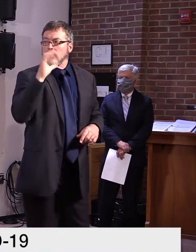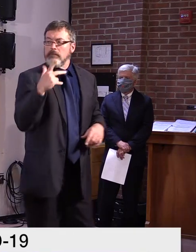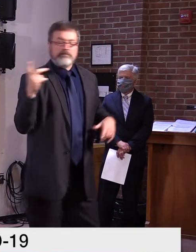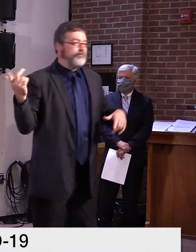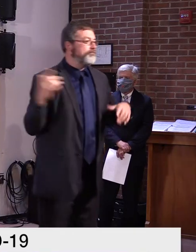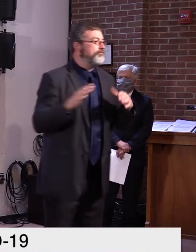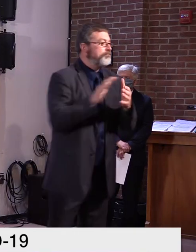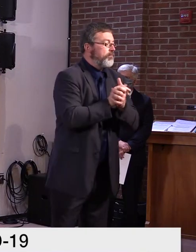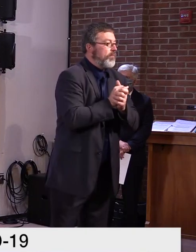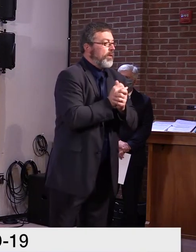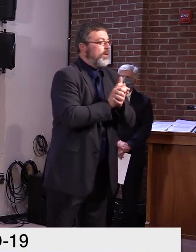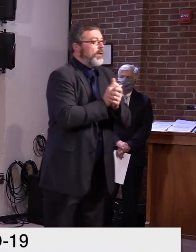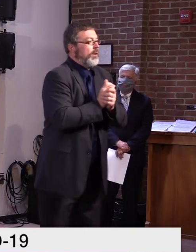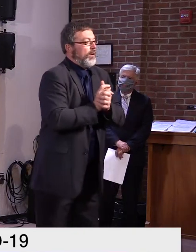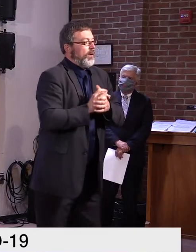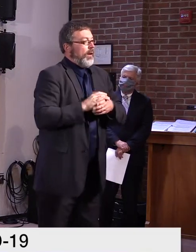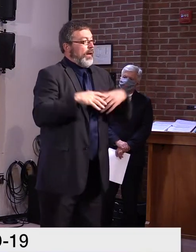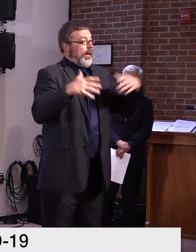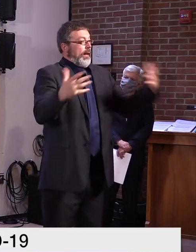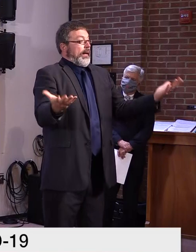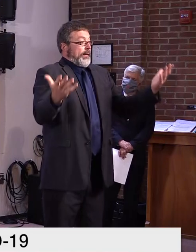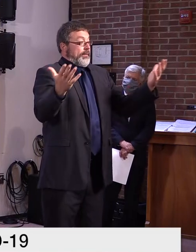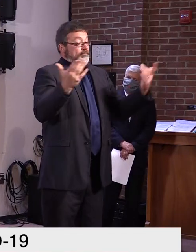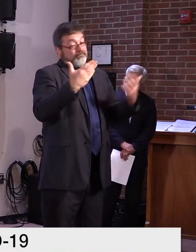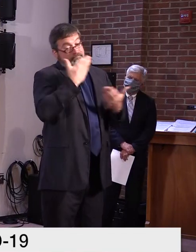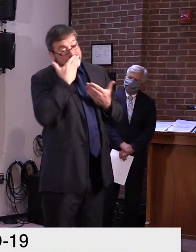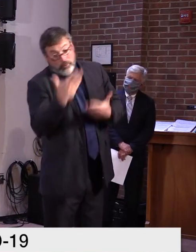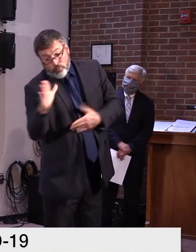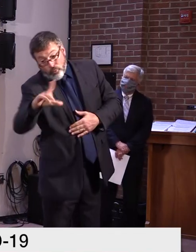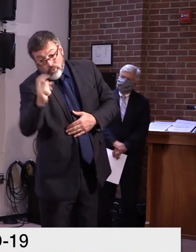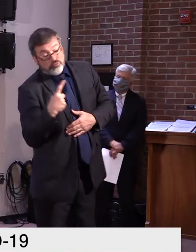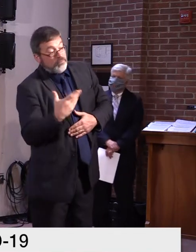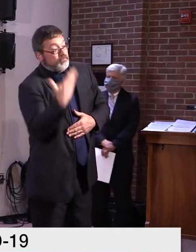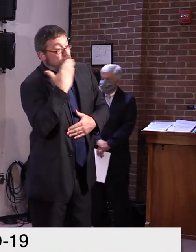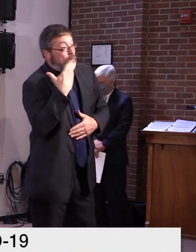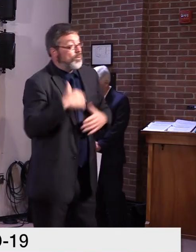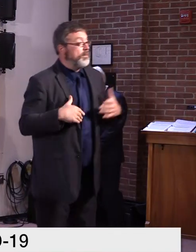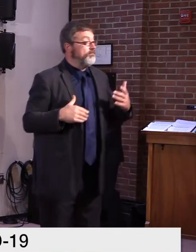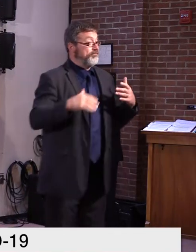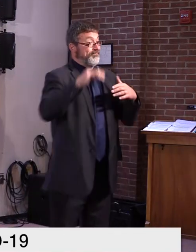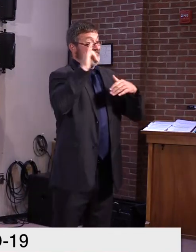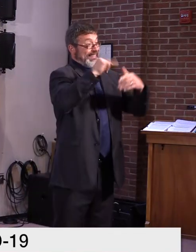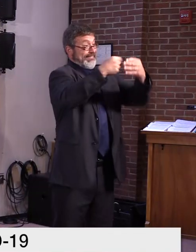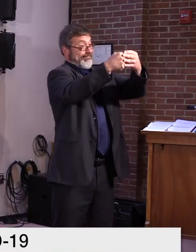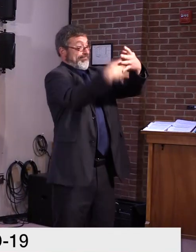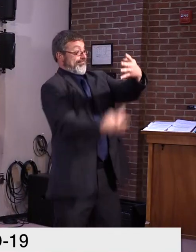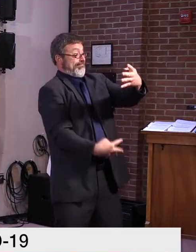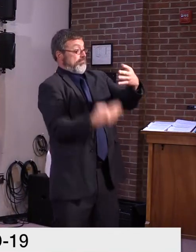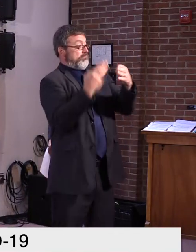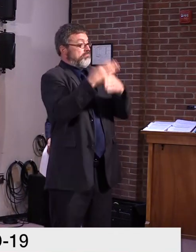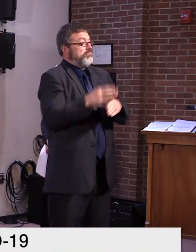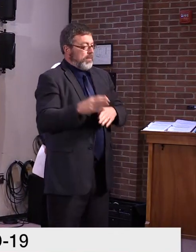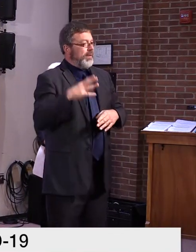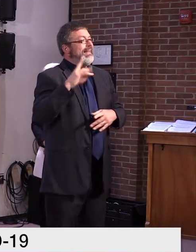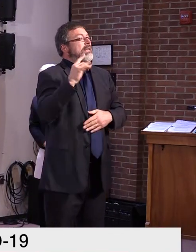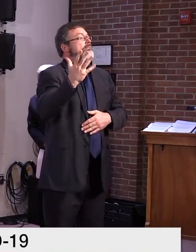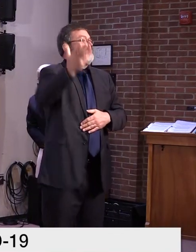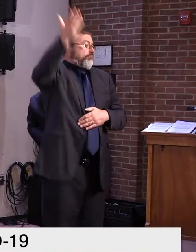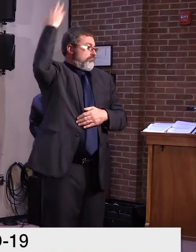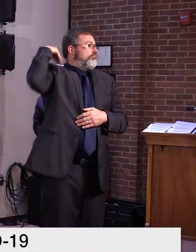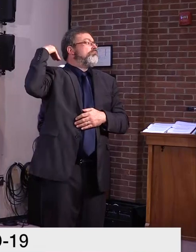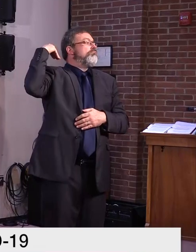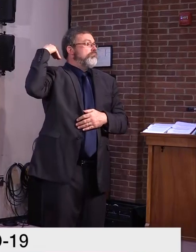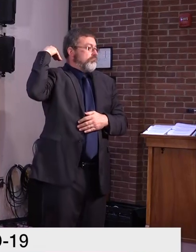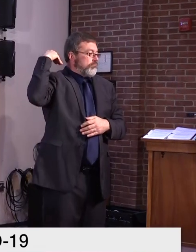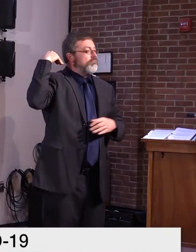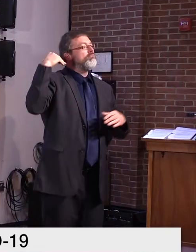Hi, Mike. Thanks for your question. So the only, uh, breakdown that we provided previously was to, um, talk about, uh, colleges in the Burlington area since